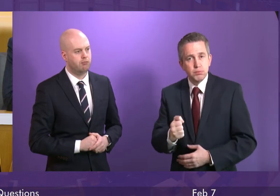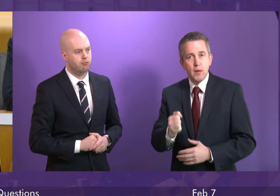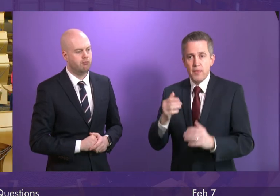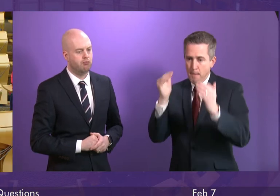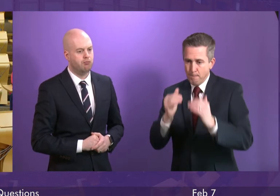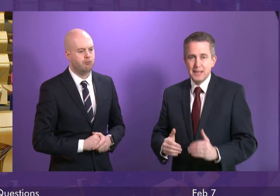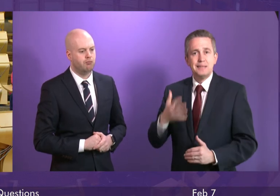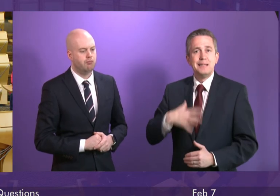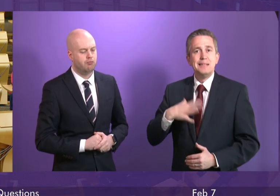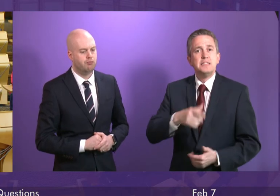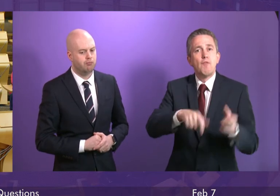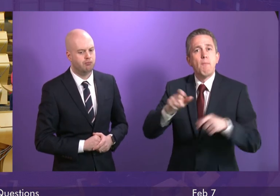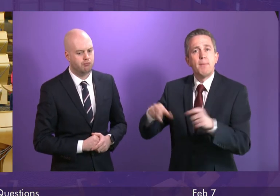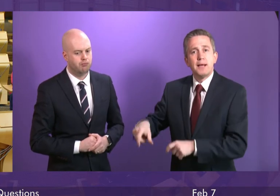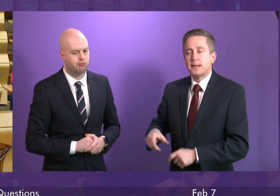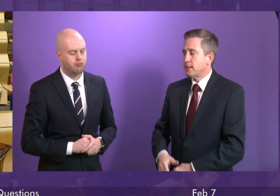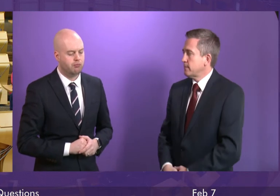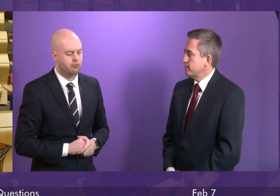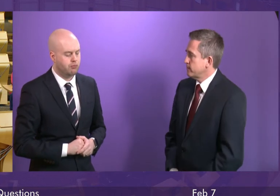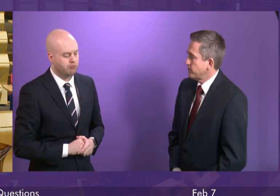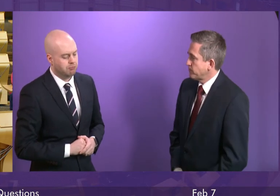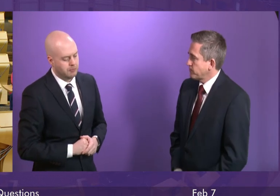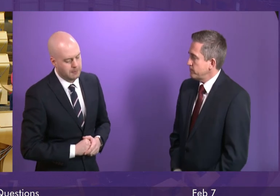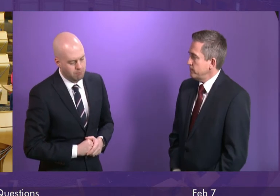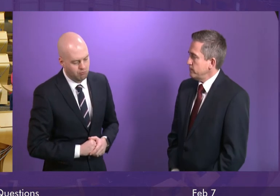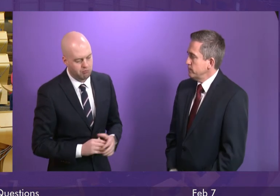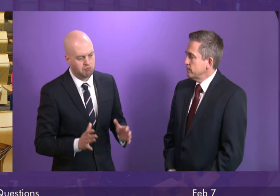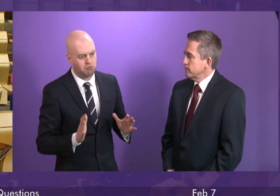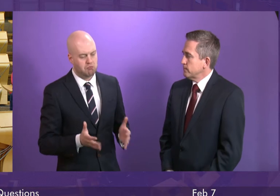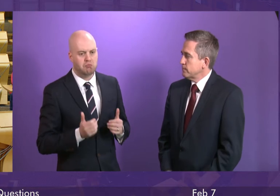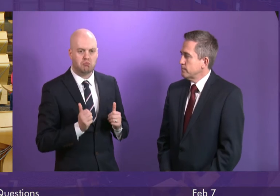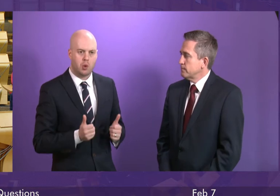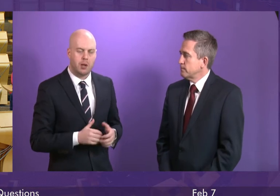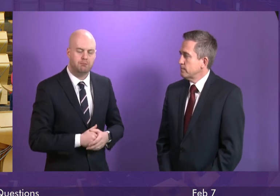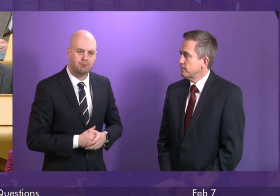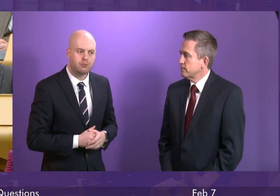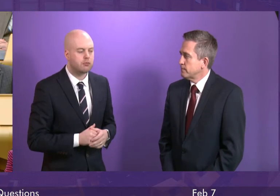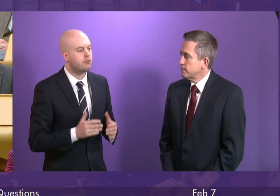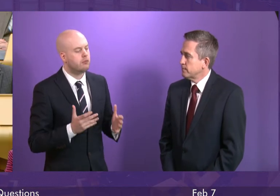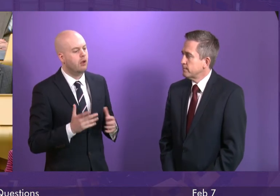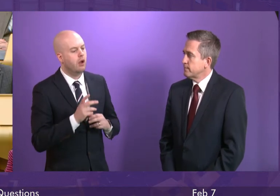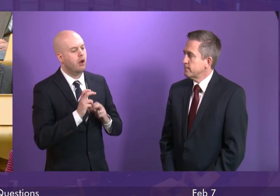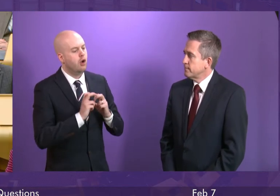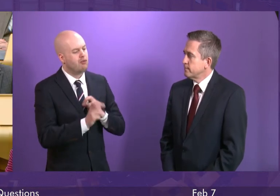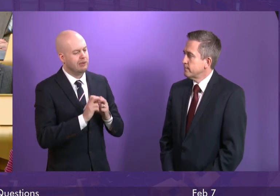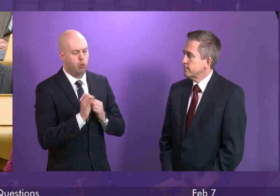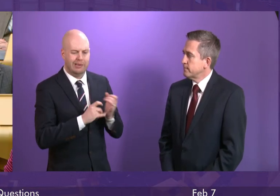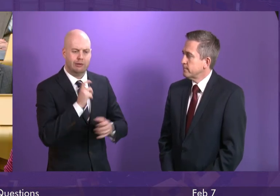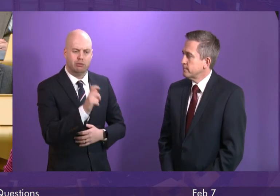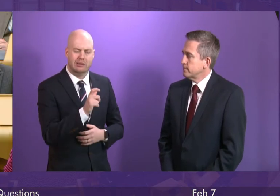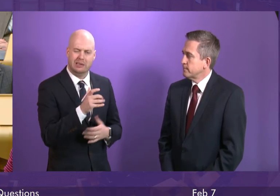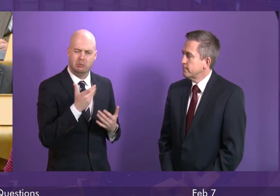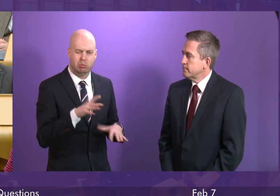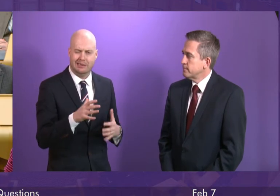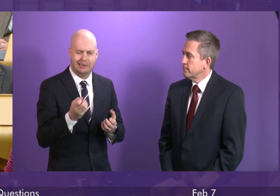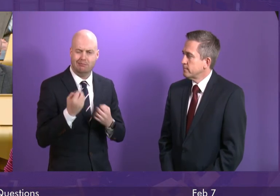public? Deputy First Minister. Well, first of all, the Transport Secretary has made clear to Parliament already